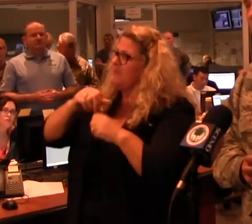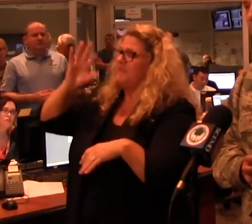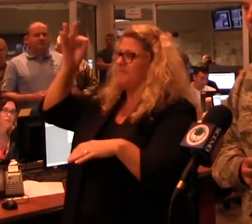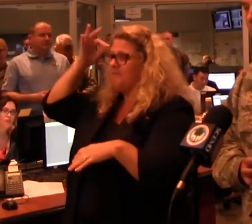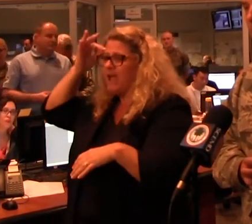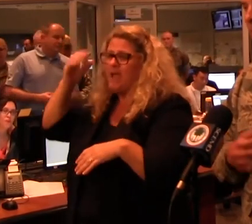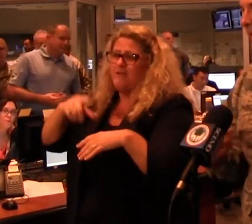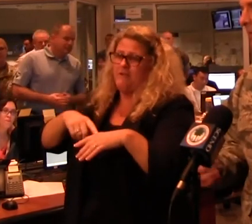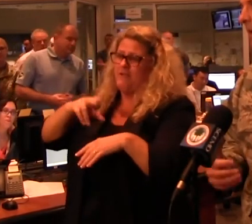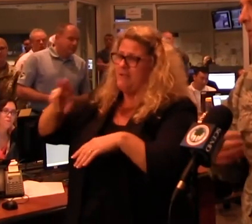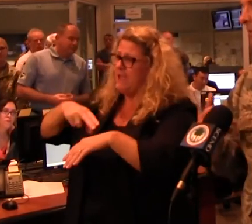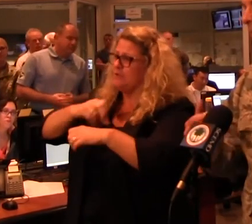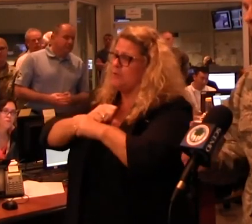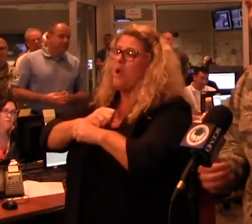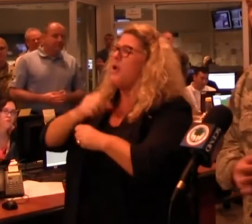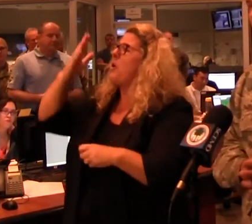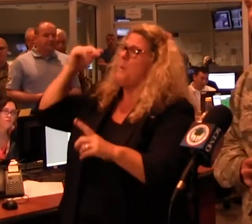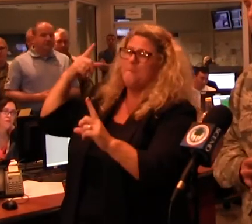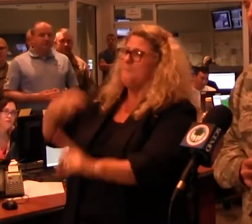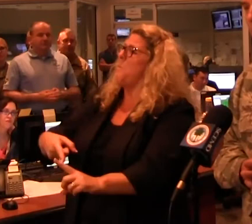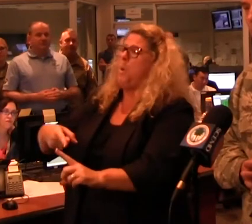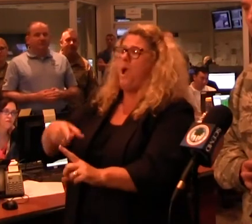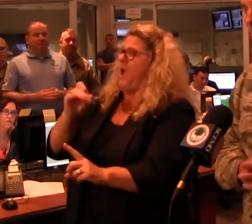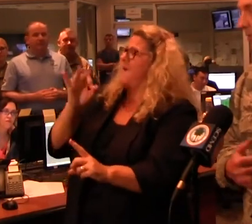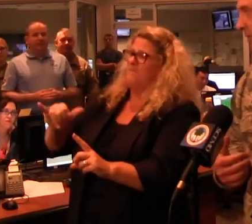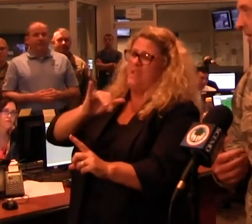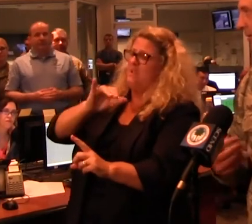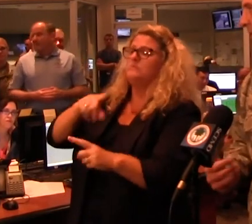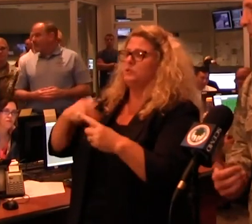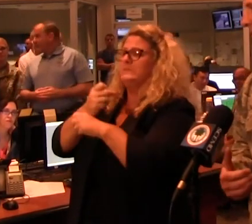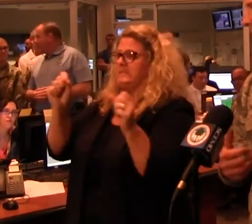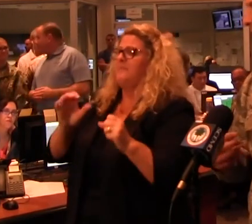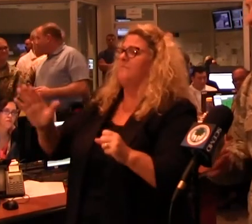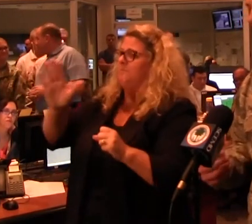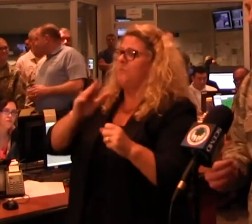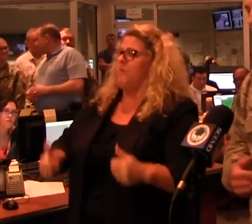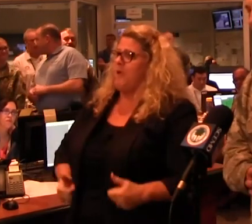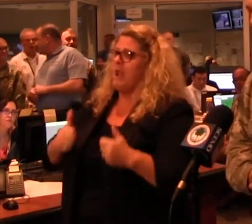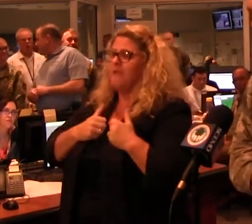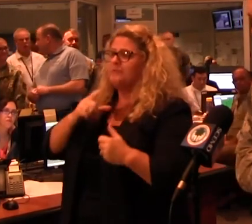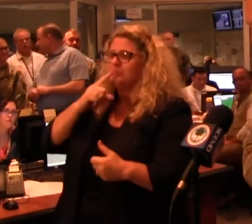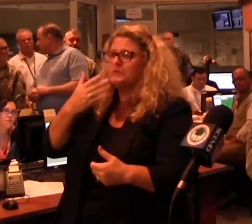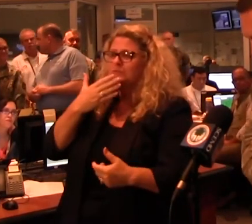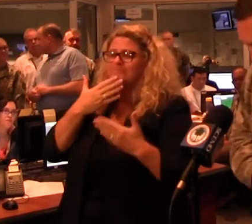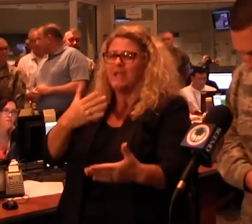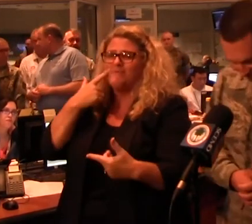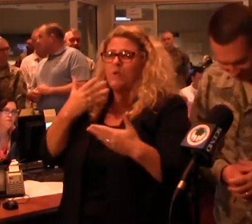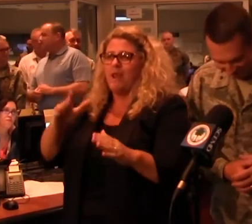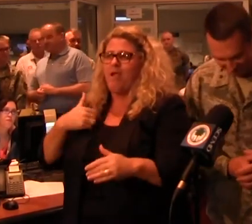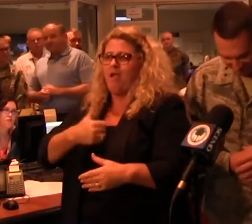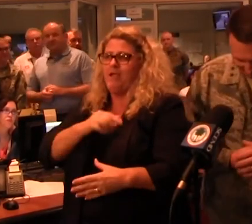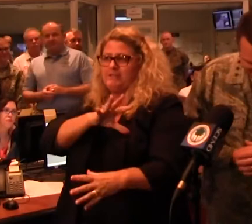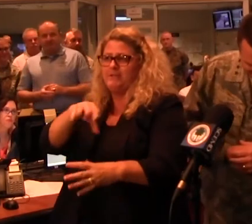make sure that we save lives and prevent suffering from people here. So it's just, it's great to watch it, great to be part of it. Thank you very much. General